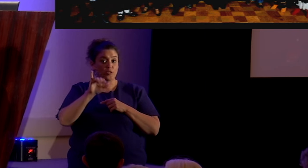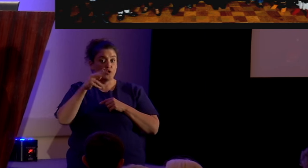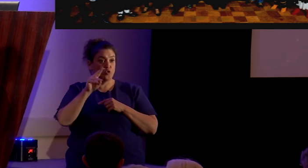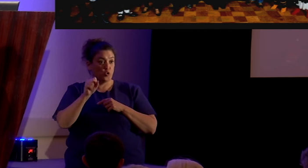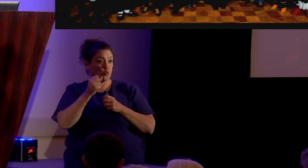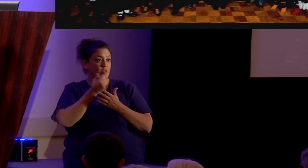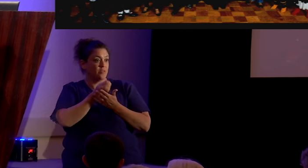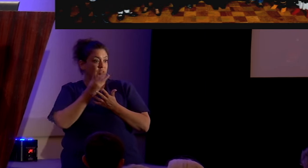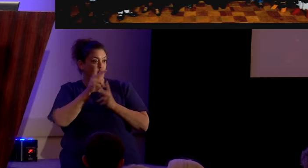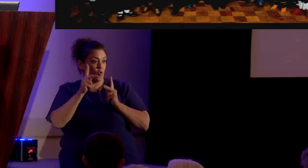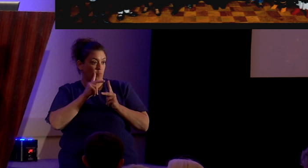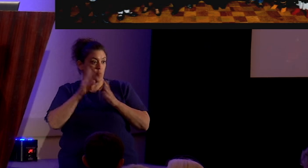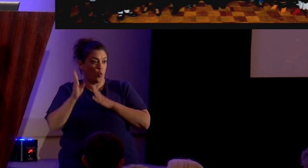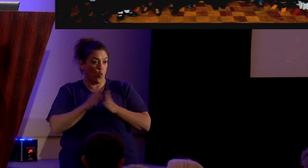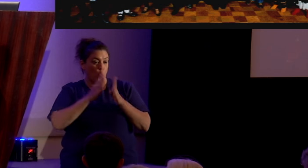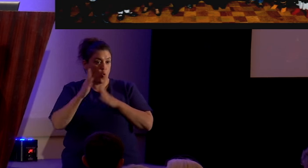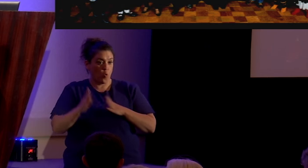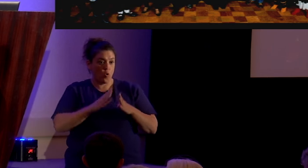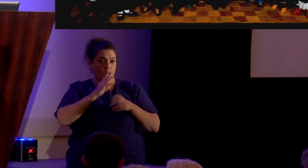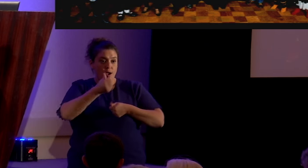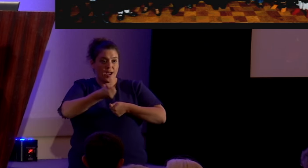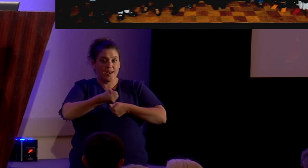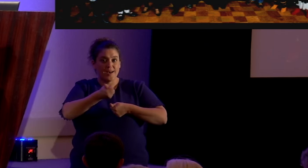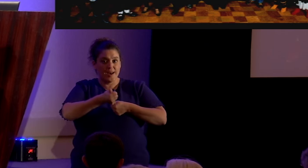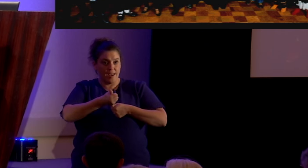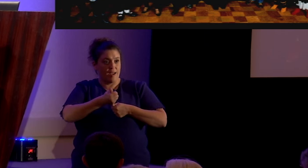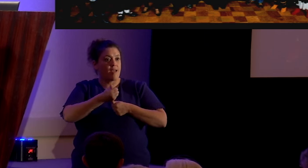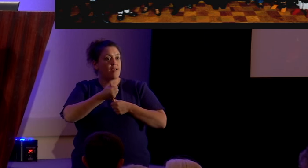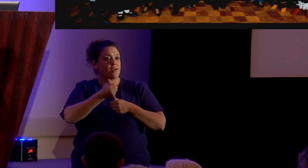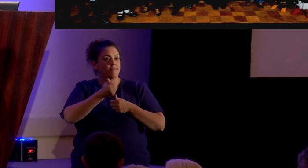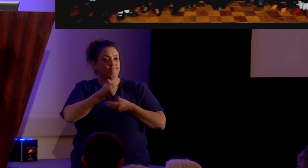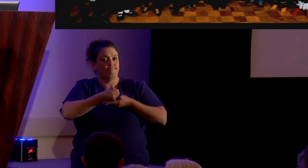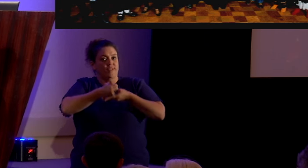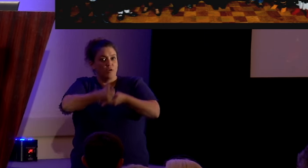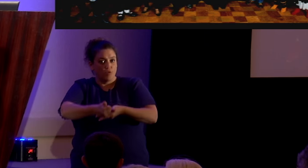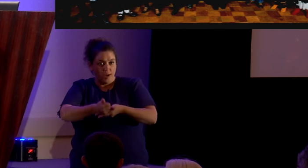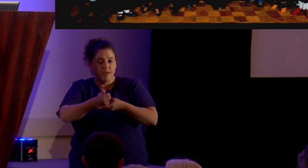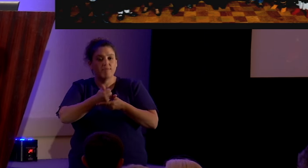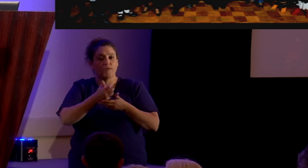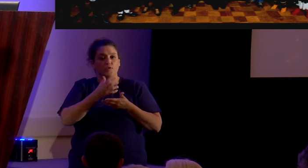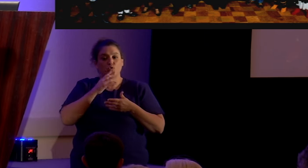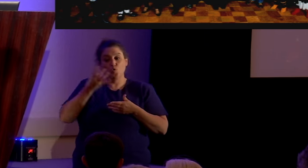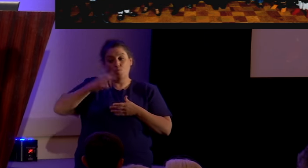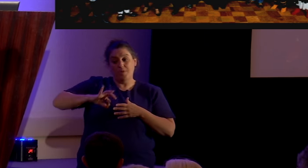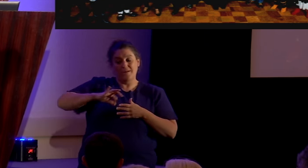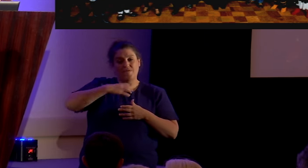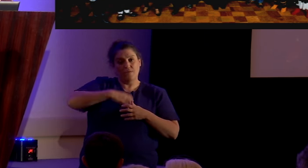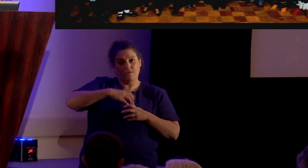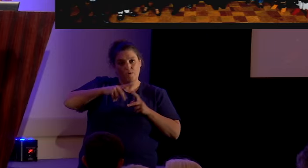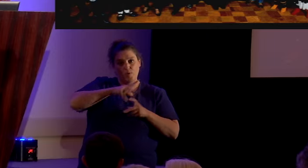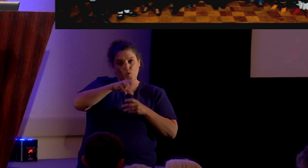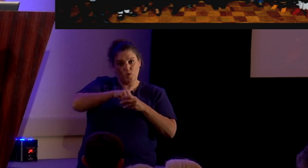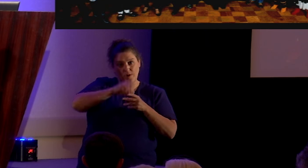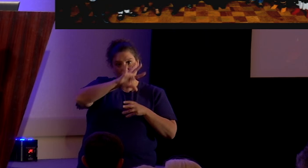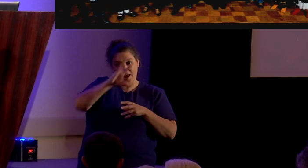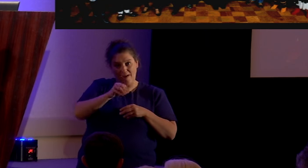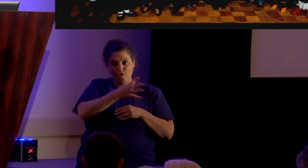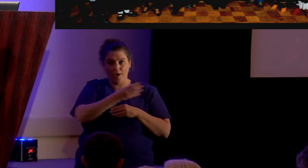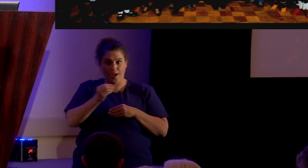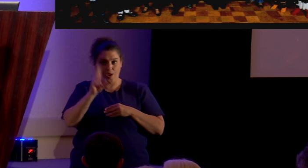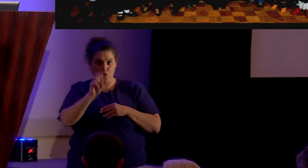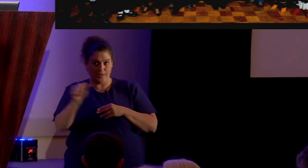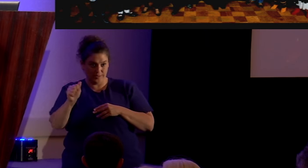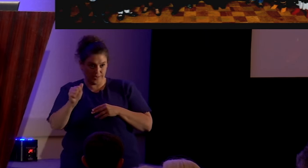other people organized an aid relief effort to benefit the hungry in Africa and in the United States.